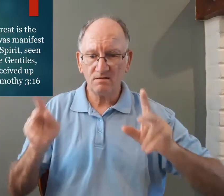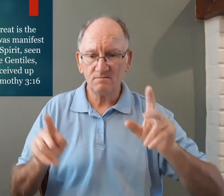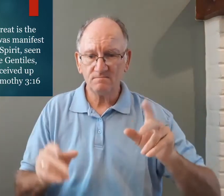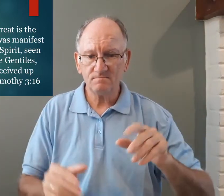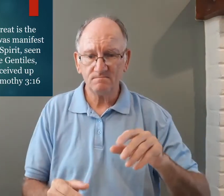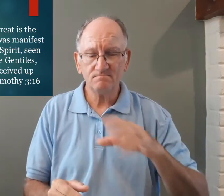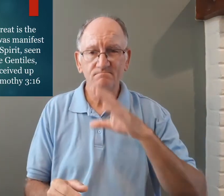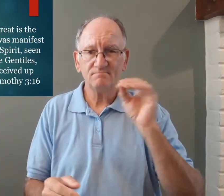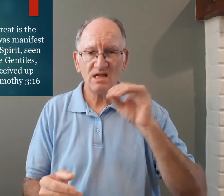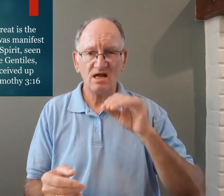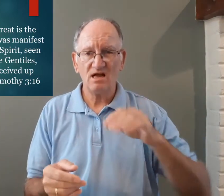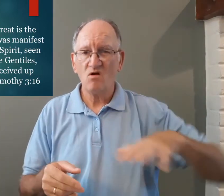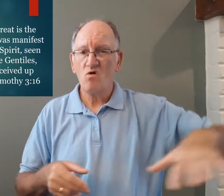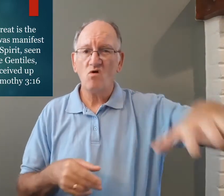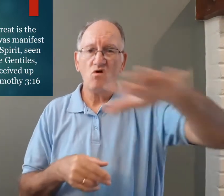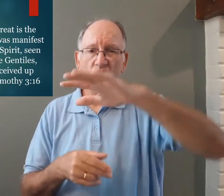believed on in the world